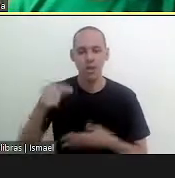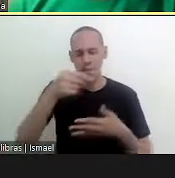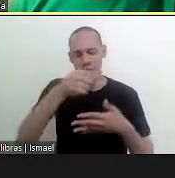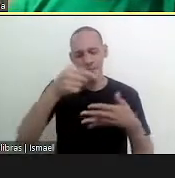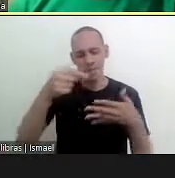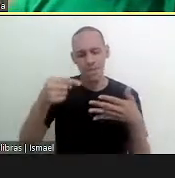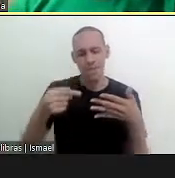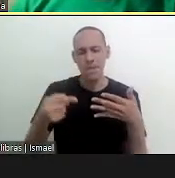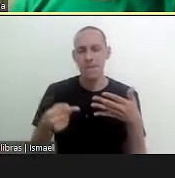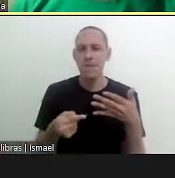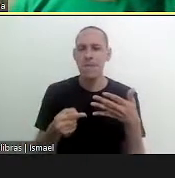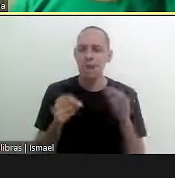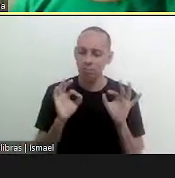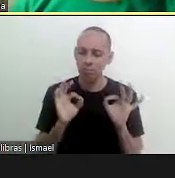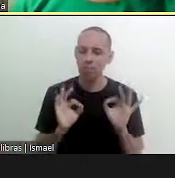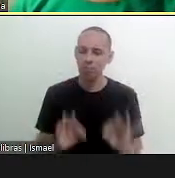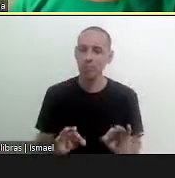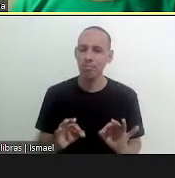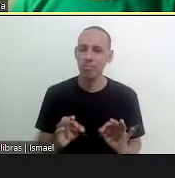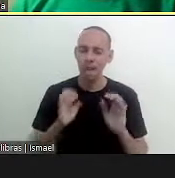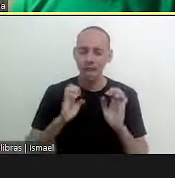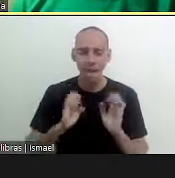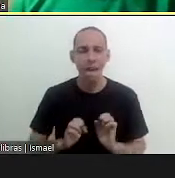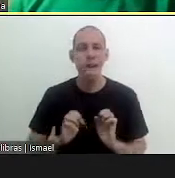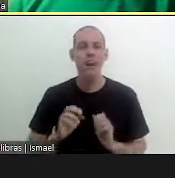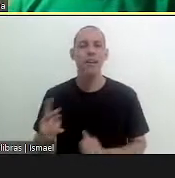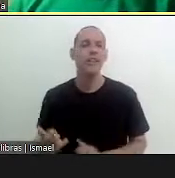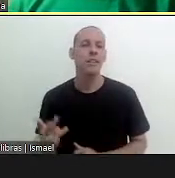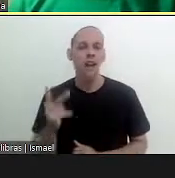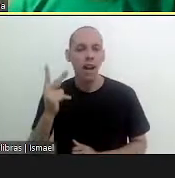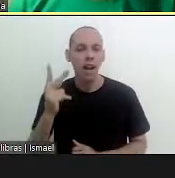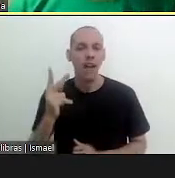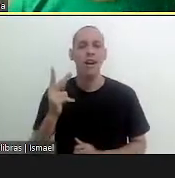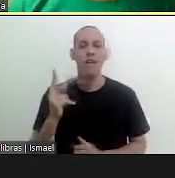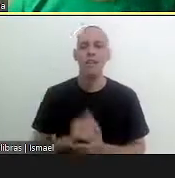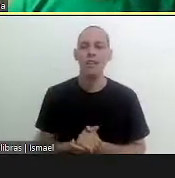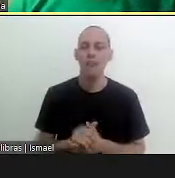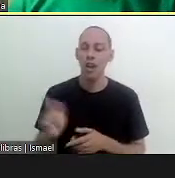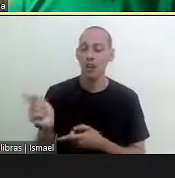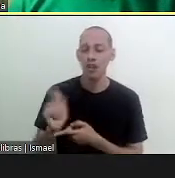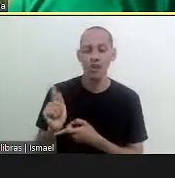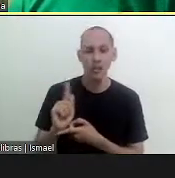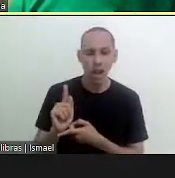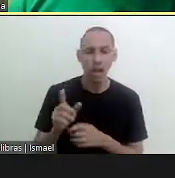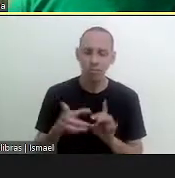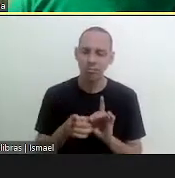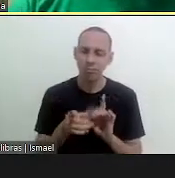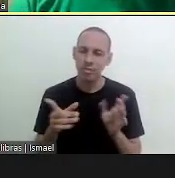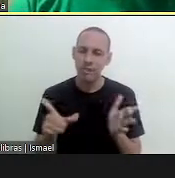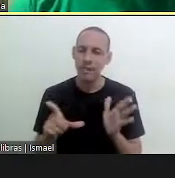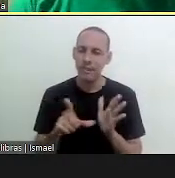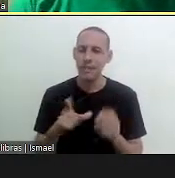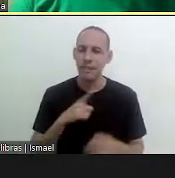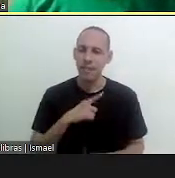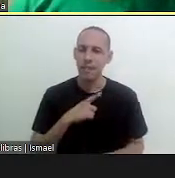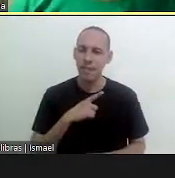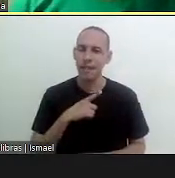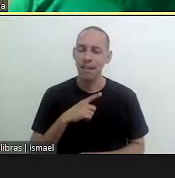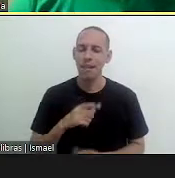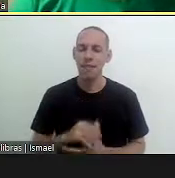of a series of principles in the sense of ethics of values of democratic management